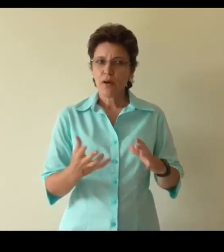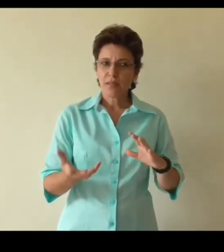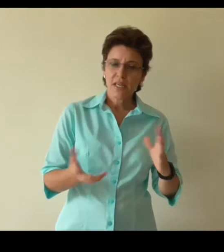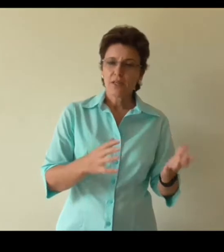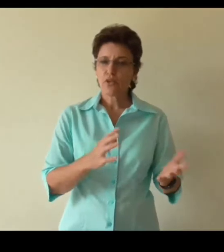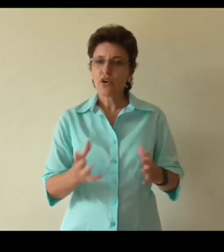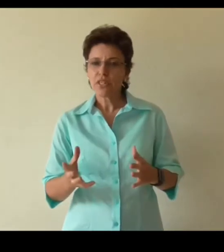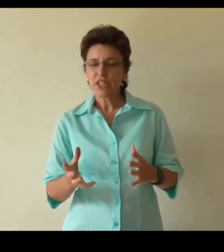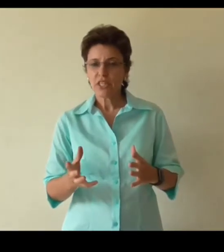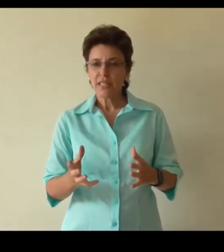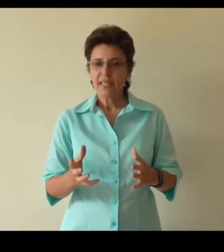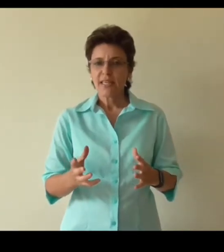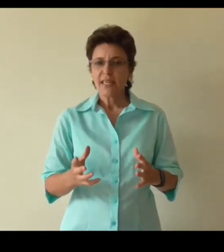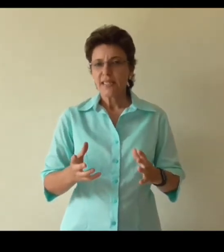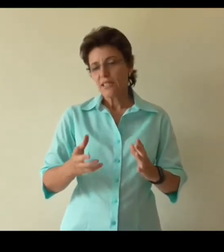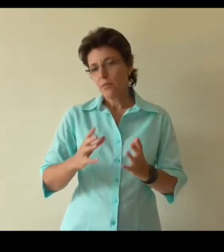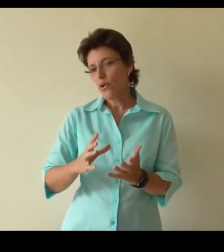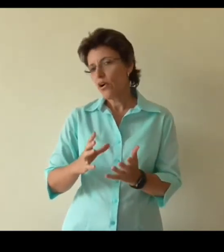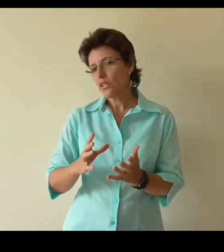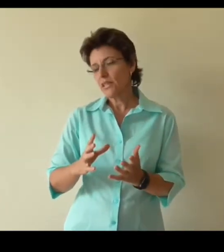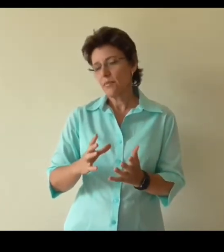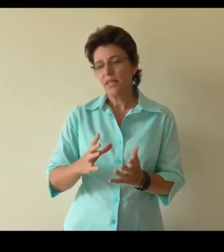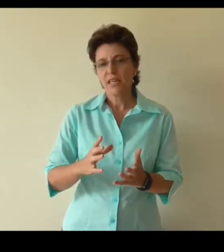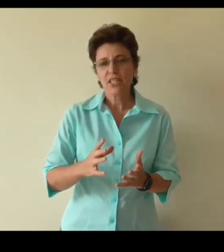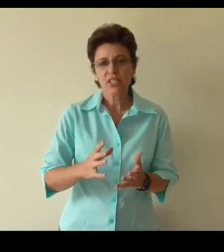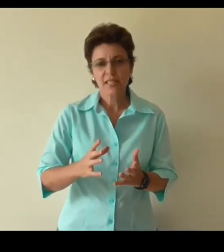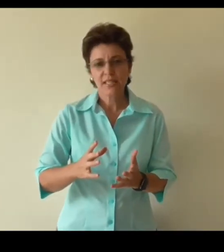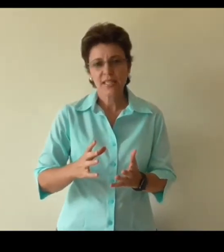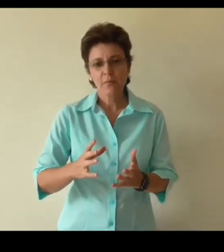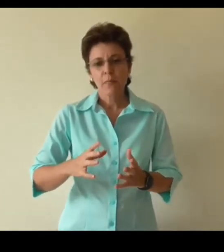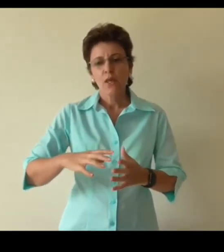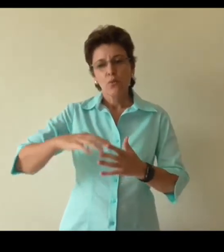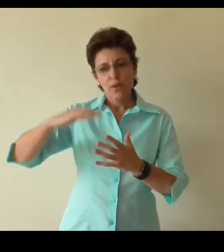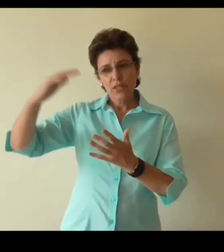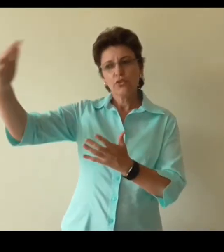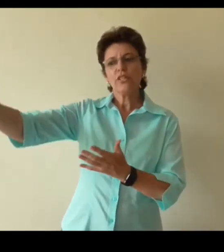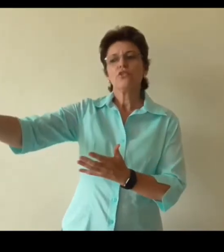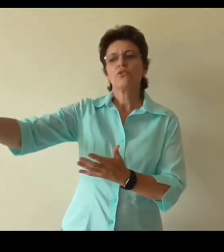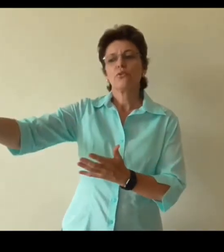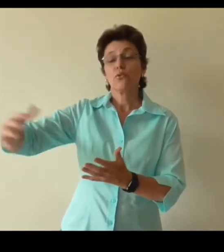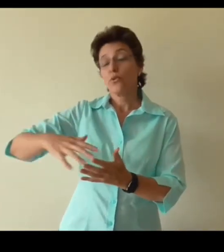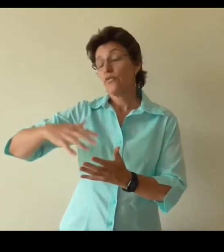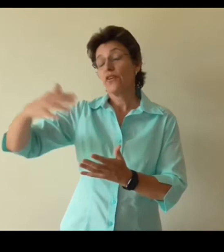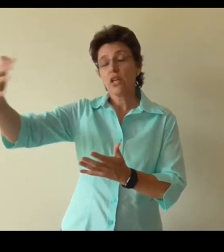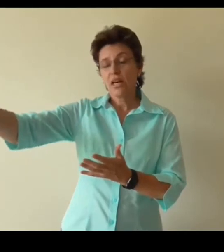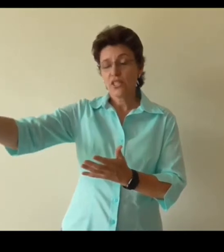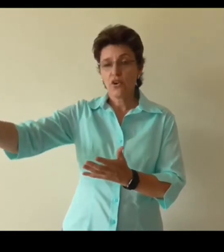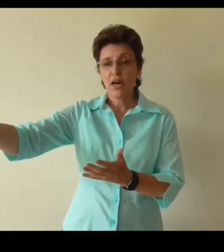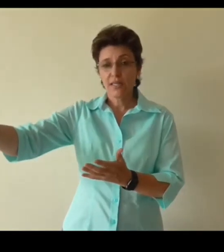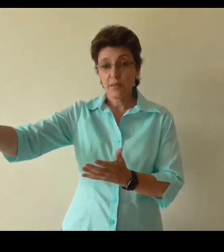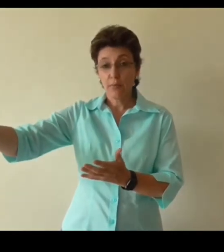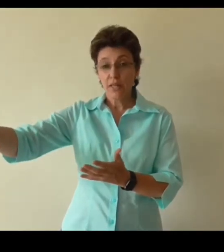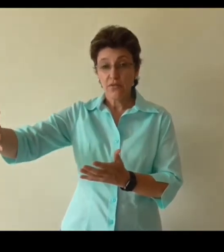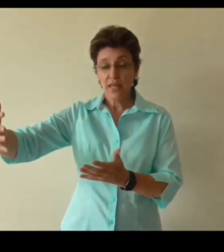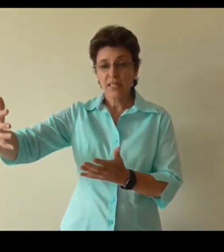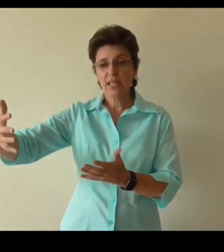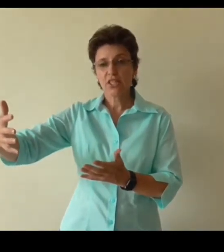might sound a bit odd initially is there's a part in the meditation that says when you're in your or you're visualizing your ideal place of relaxation